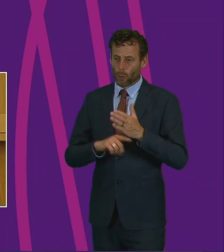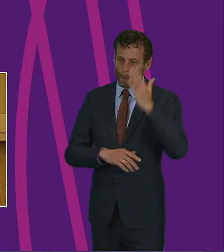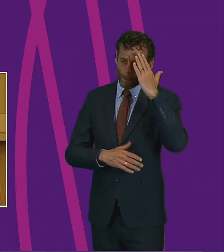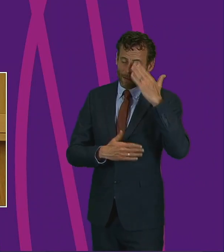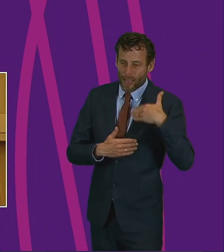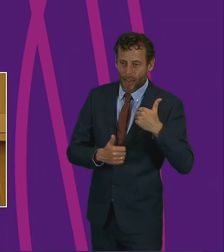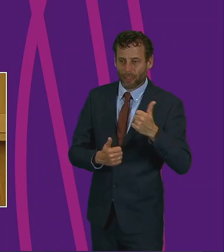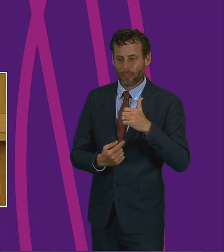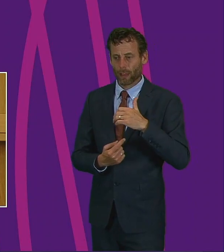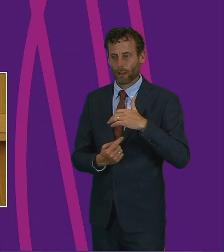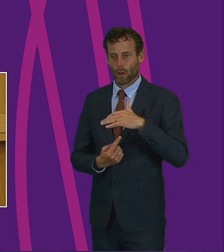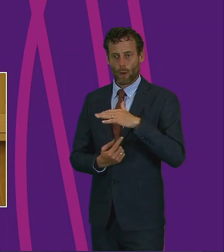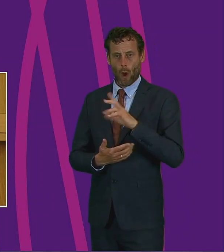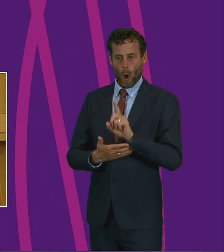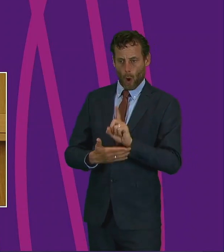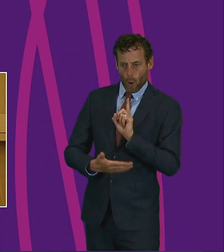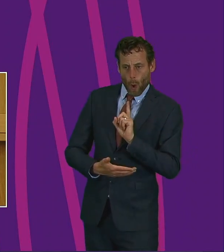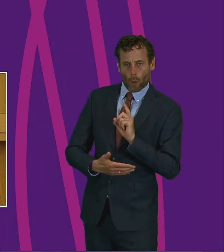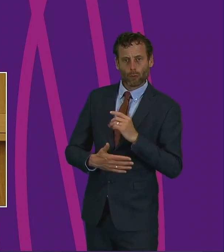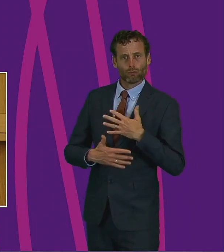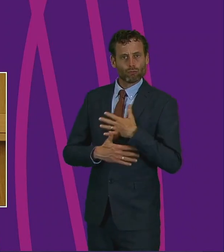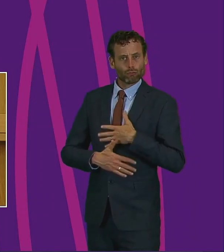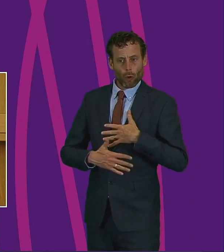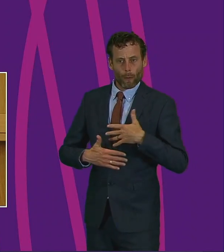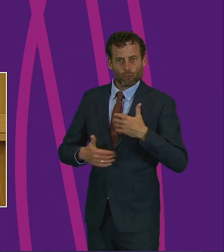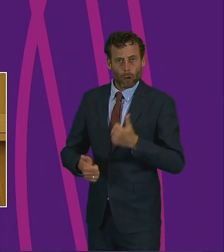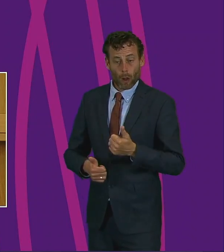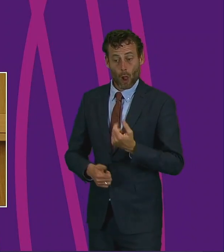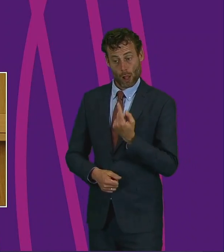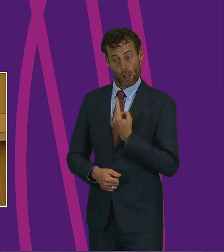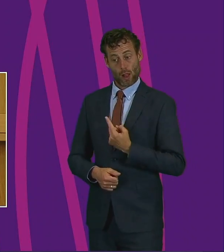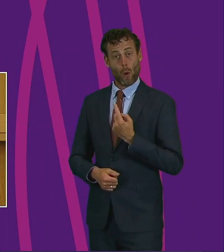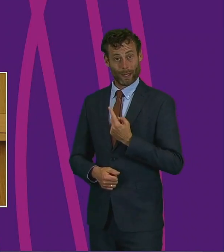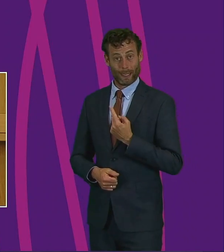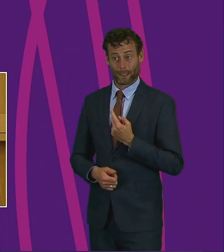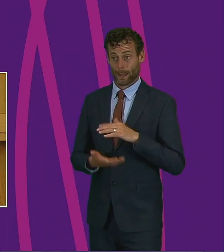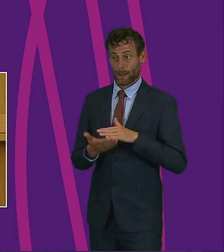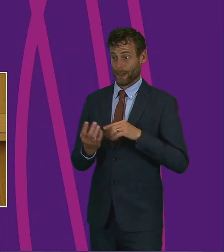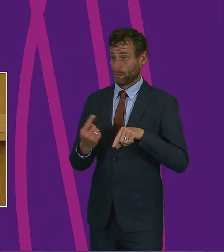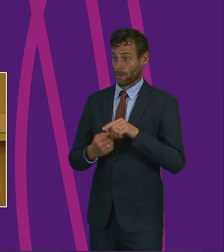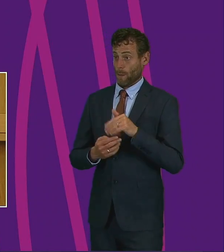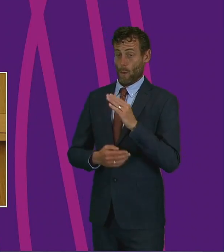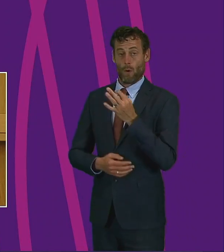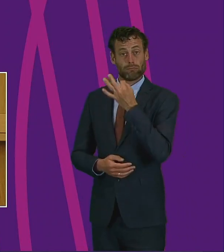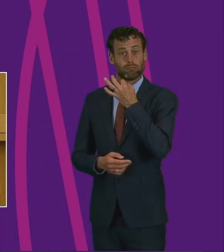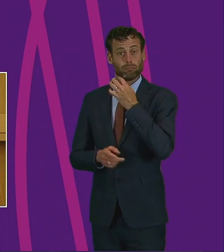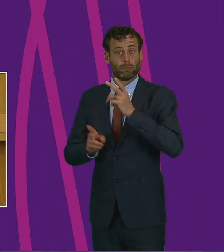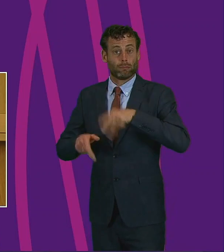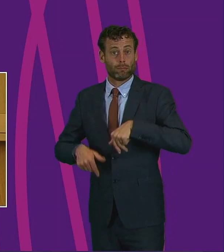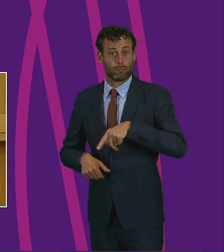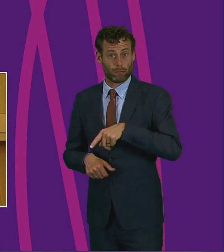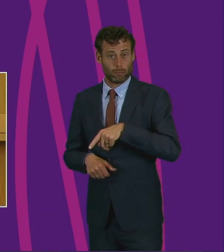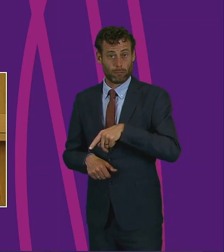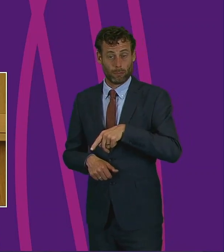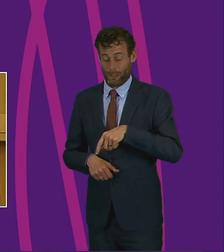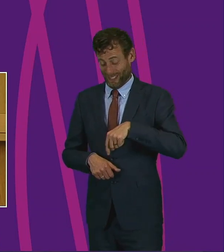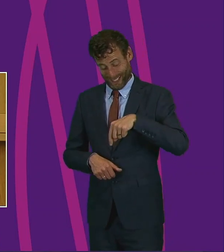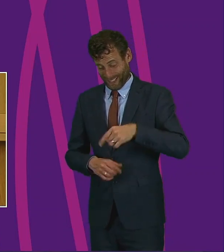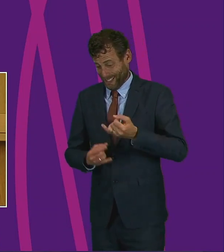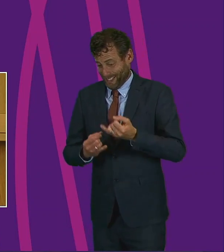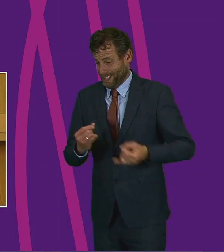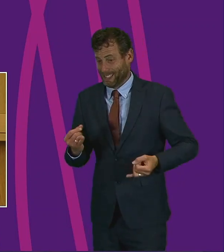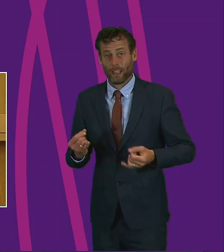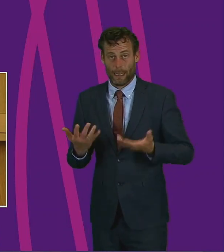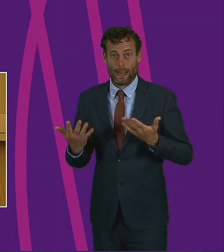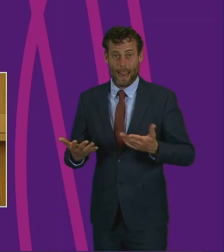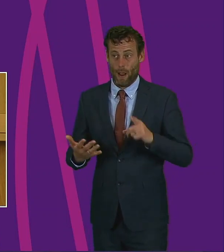trauma recovery. We know that loneliness increases death by 26% and presiding officer that is far more acute now than it